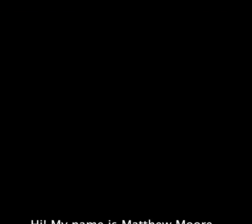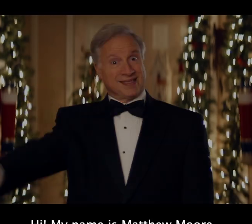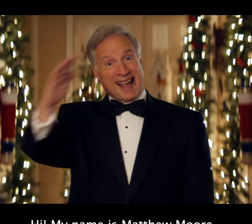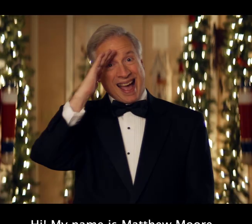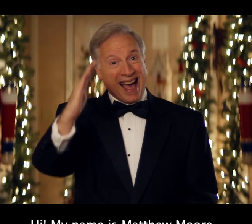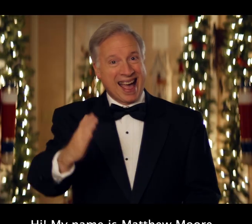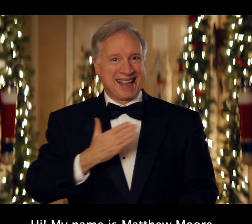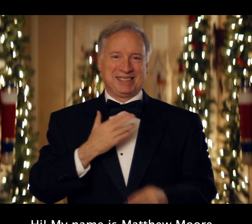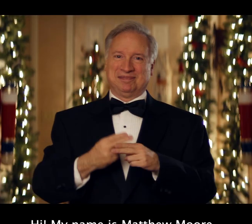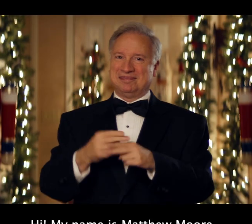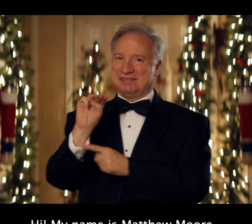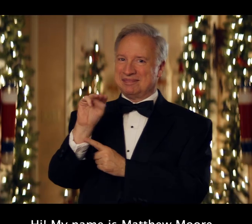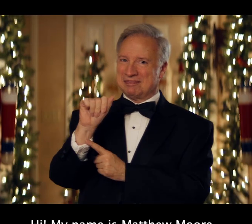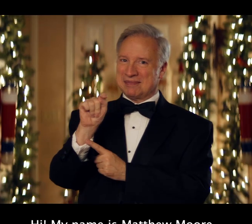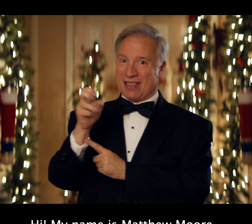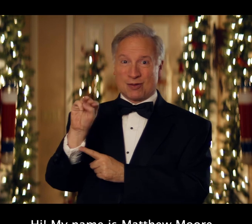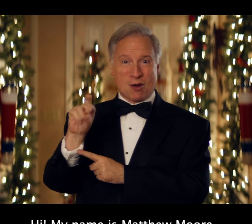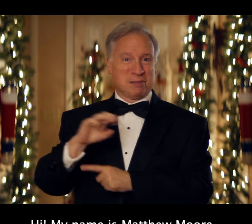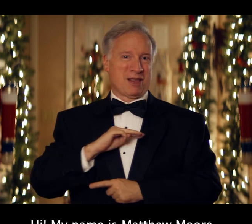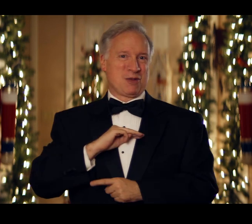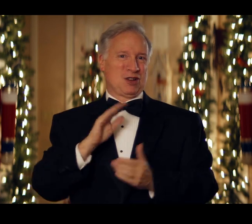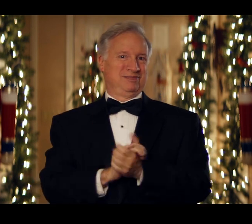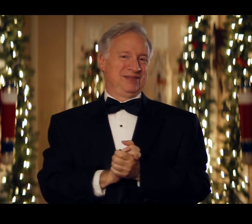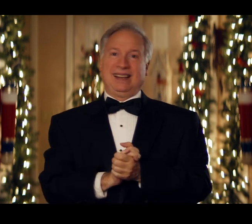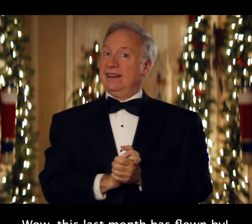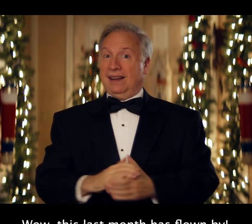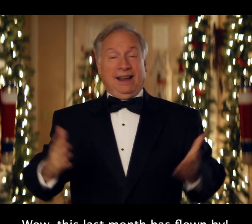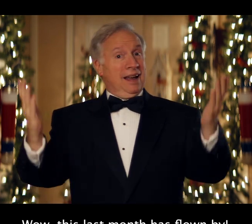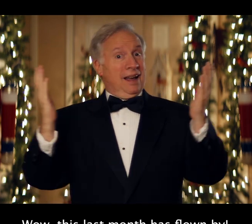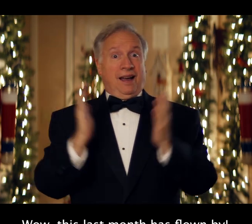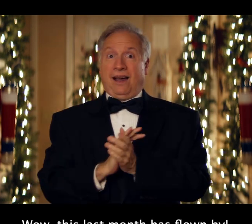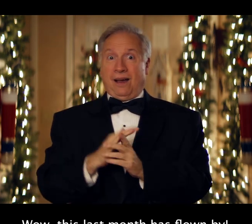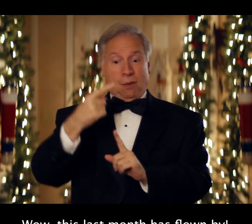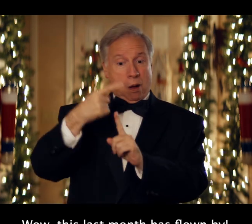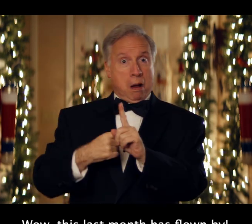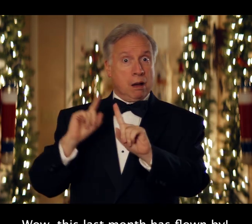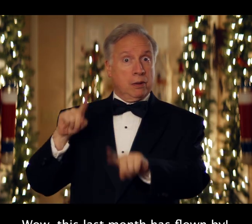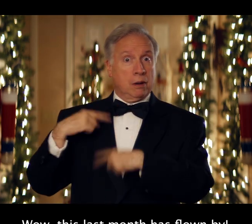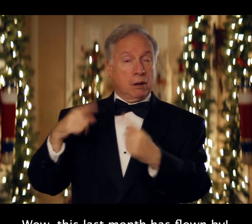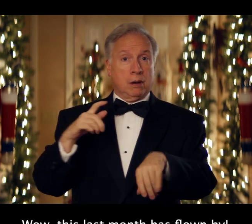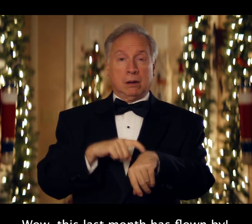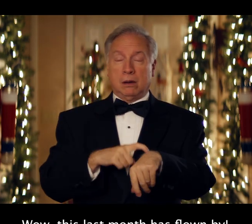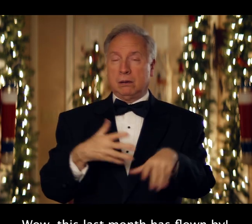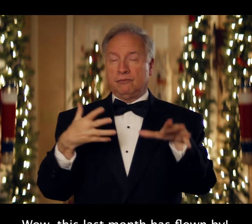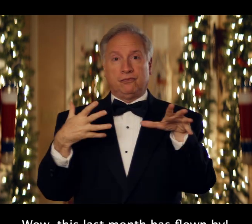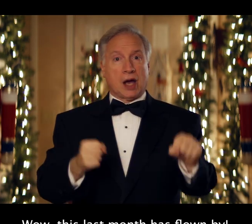Hi, my name is Matthew Moore. Wow, this last month has flown by.